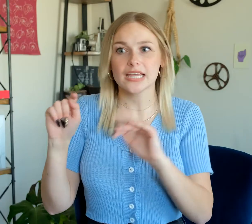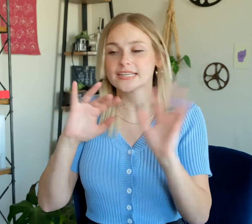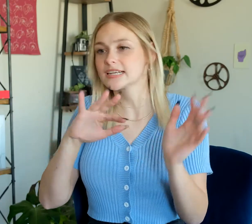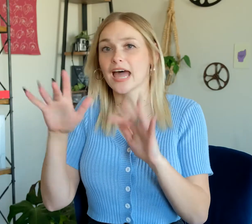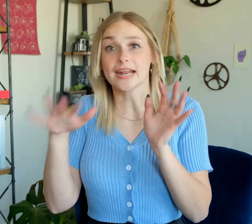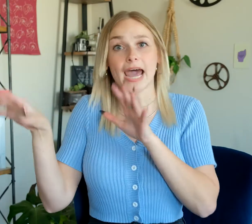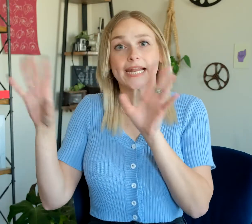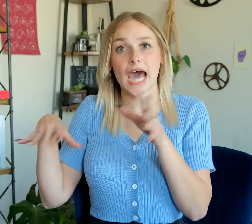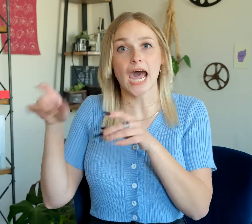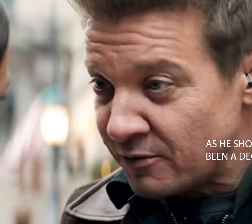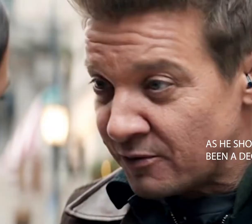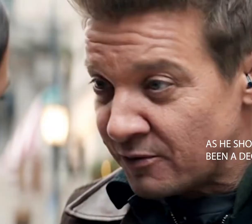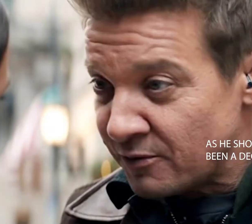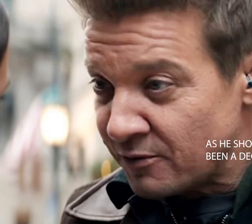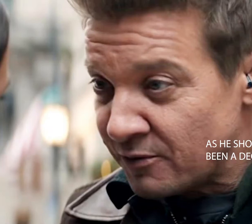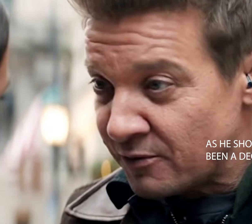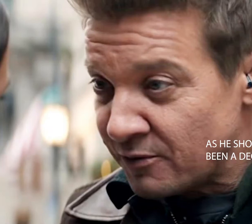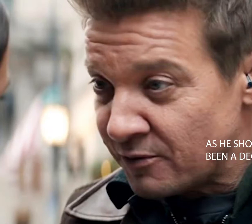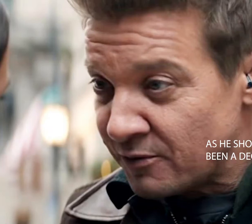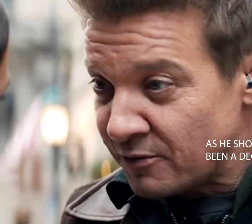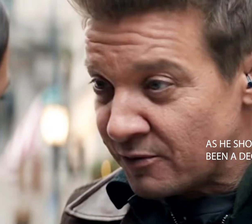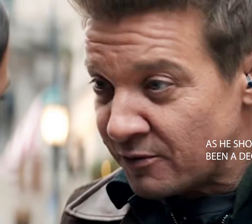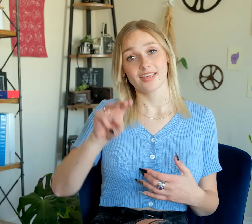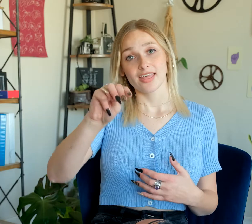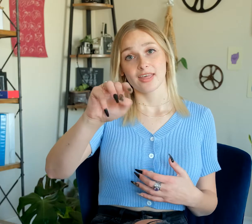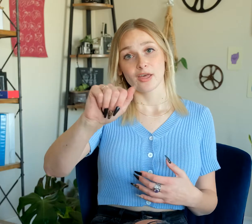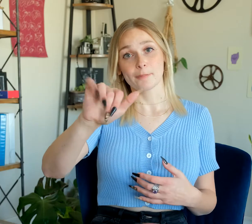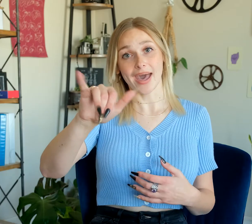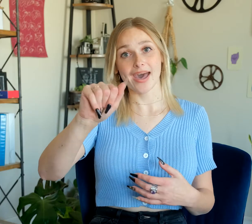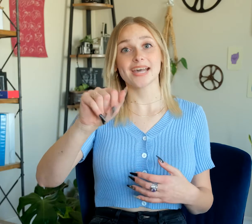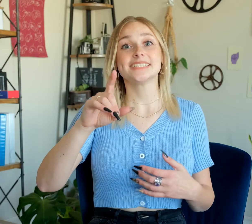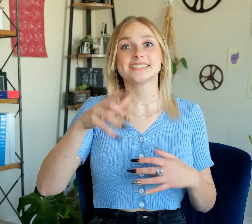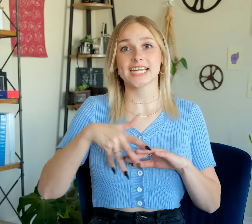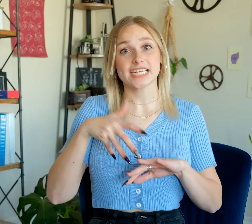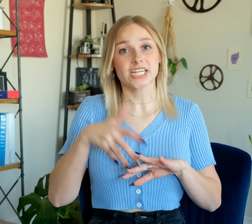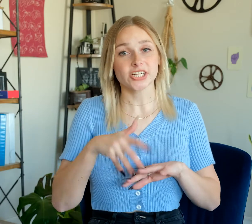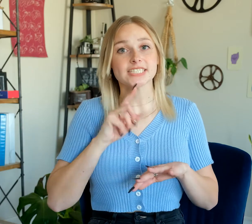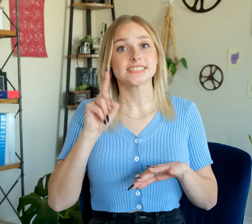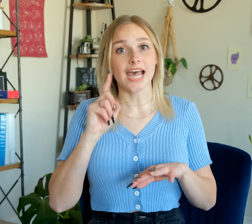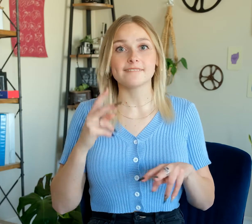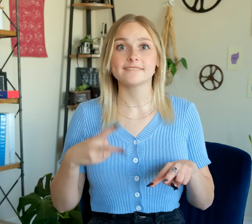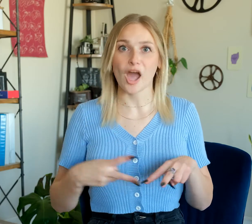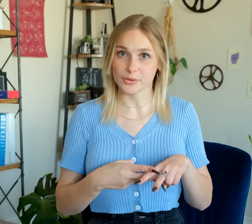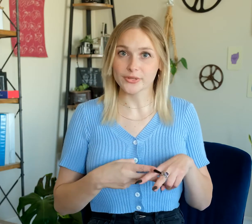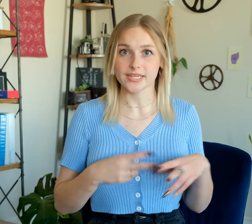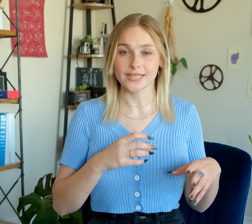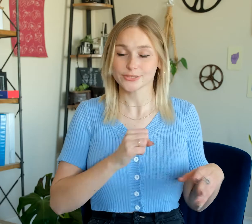Clint, London, Ida, Korea, stuff, stuff. Maya is an indigenous deaf amputee